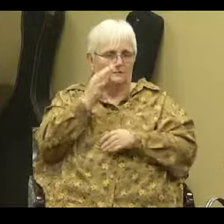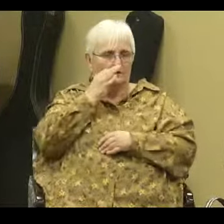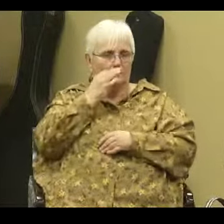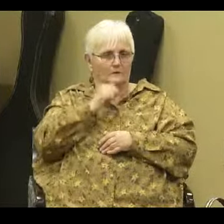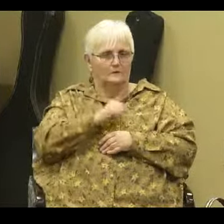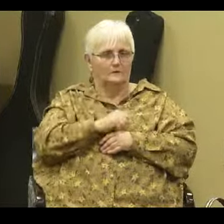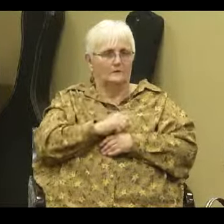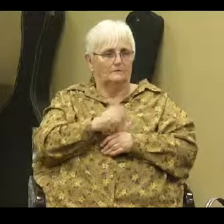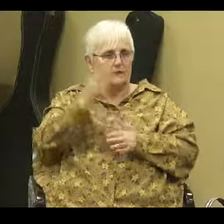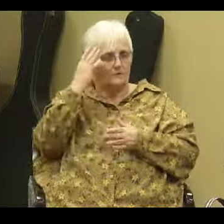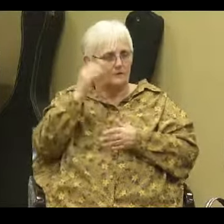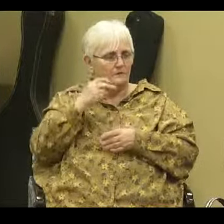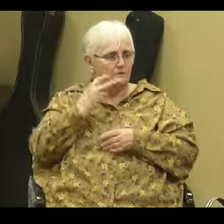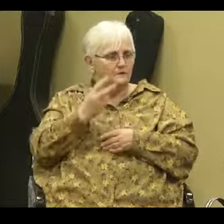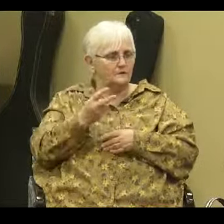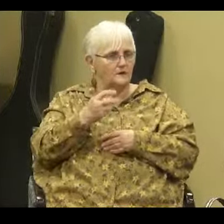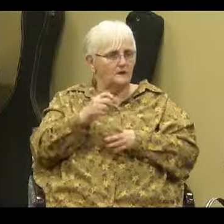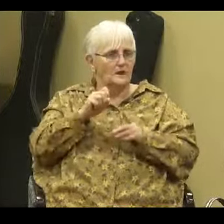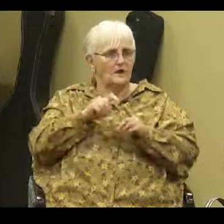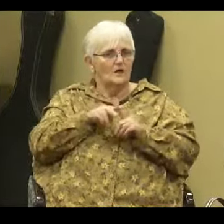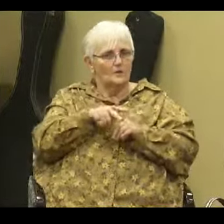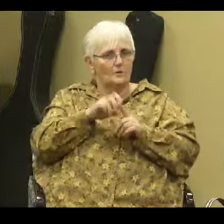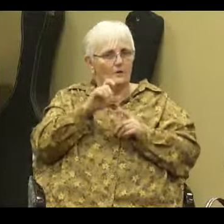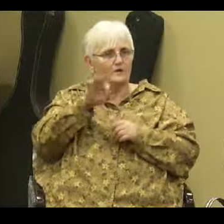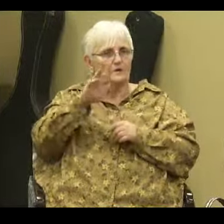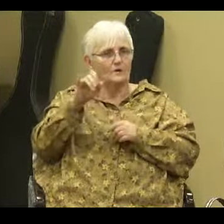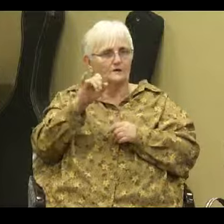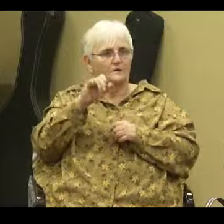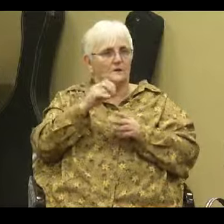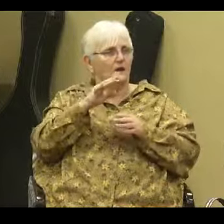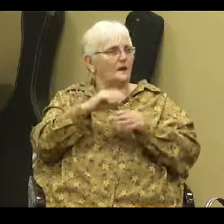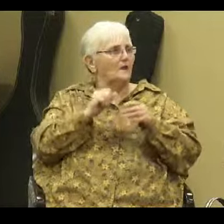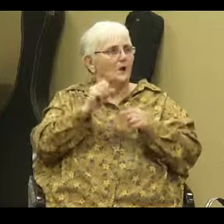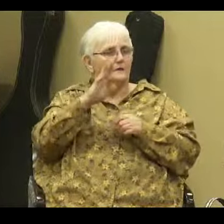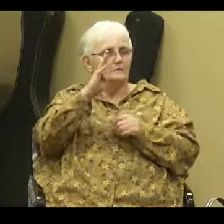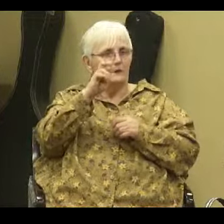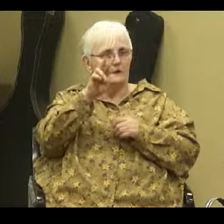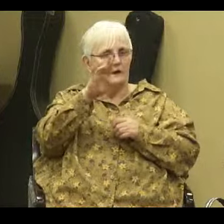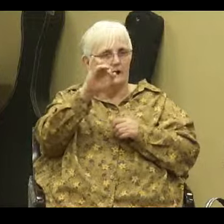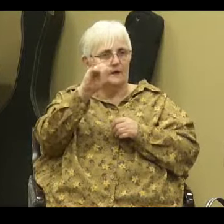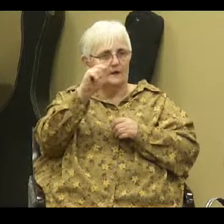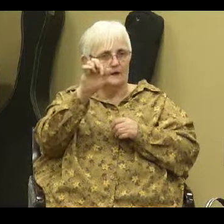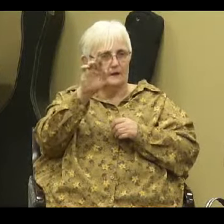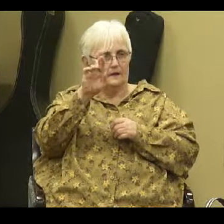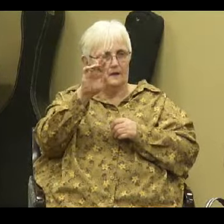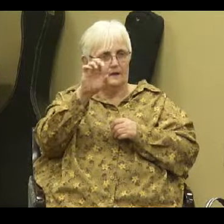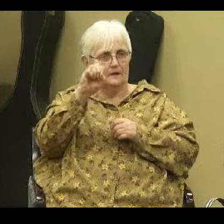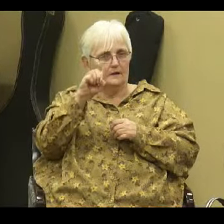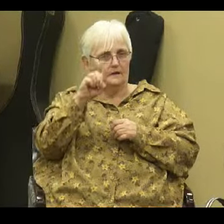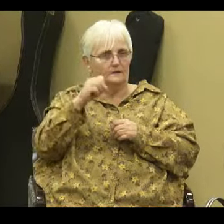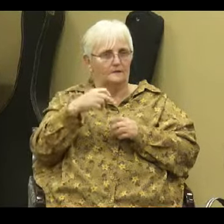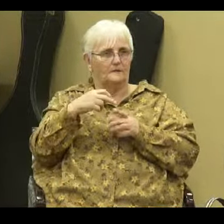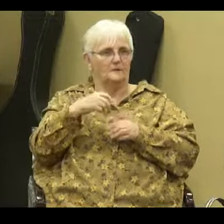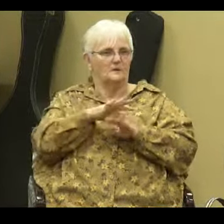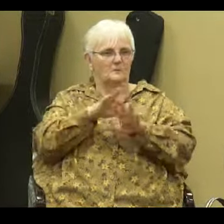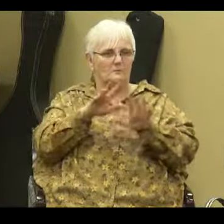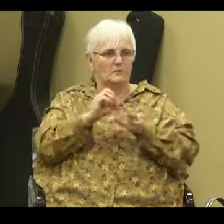I don't know if you've ever seen thorns, I grew up calling them briars, you know, but out in the woods, man,